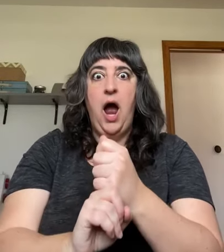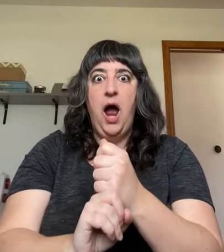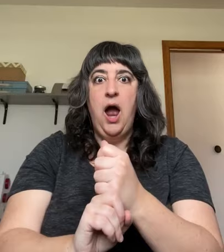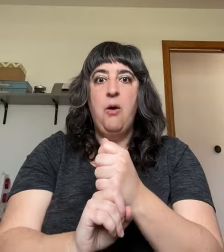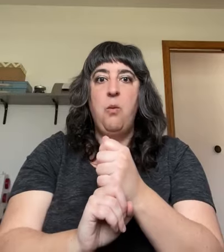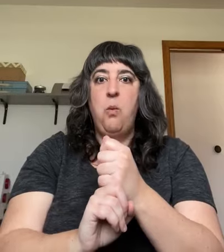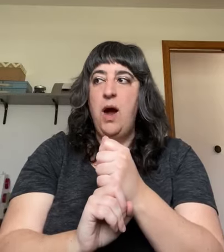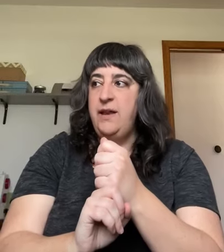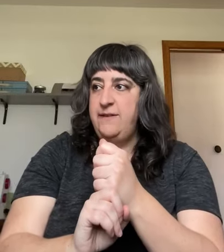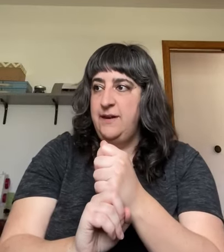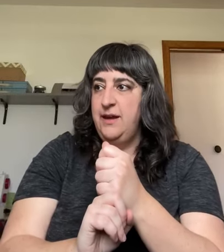What?